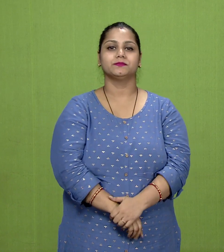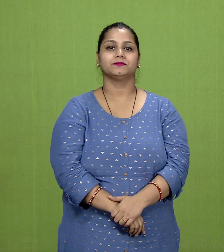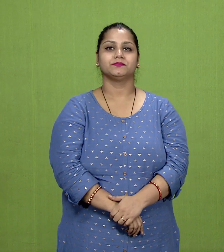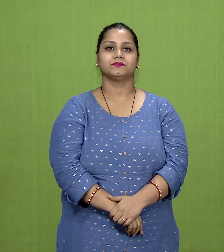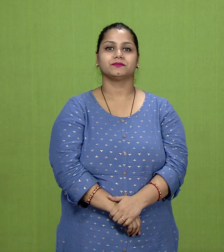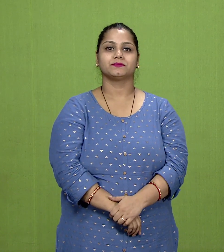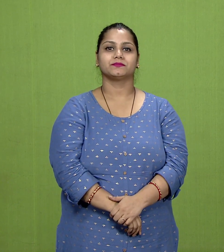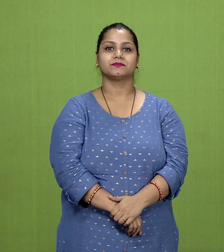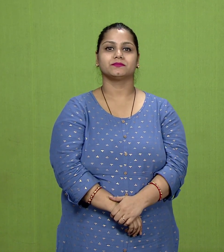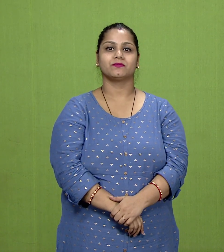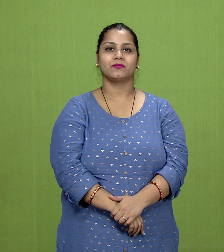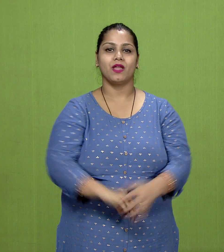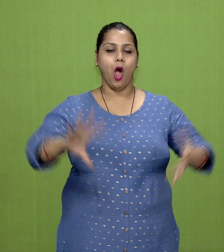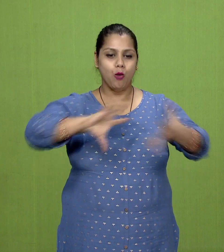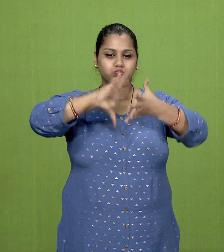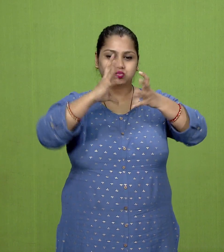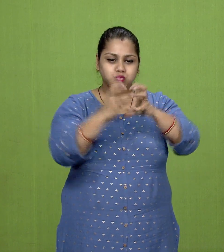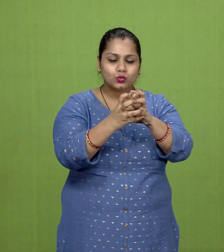comprised of the following books